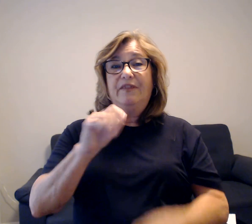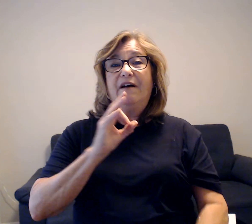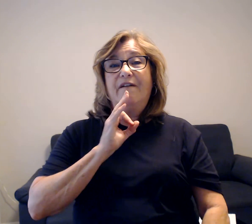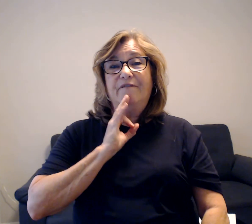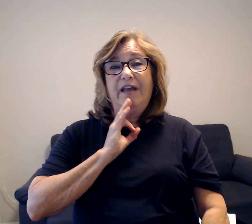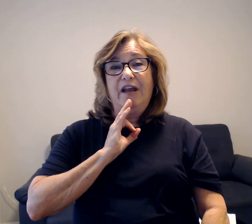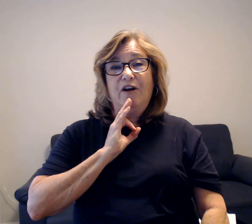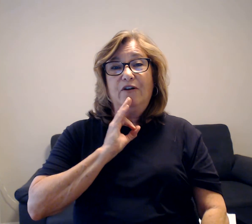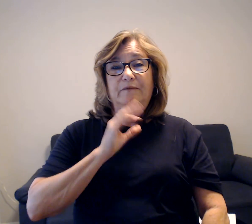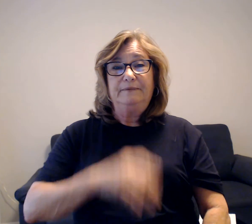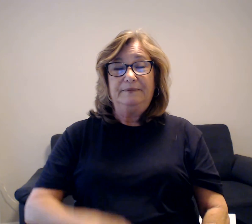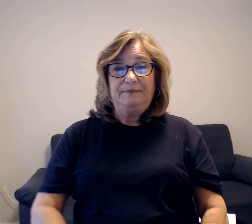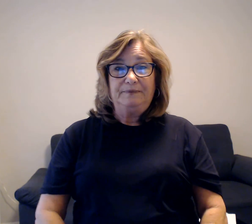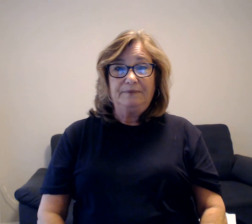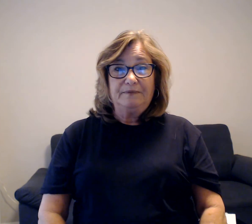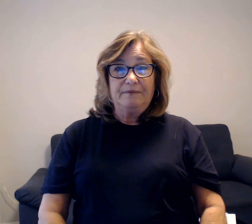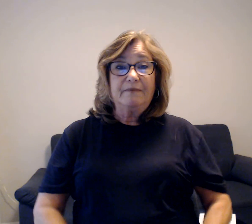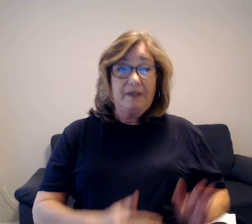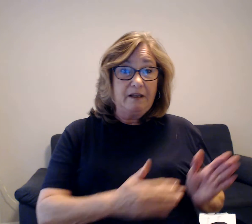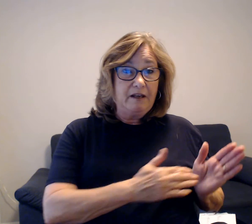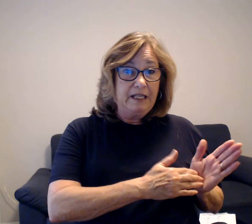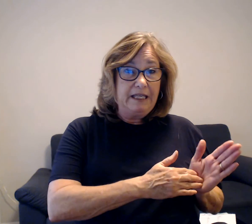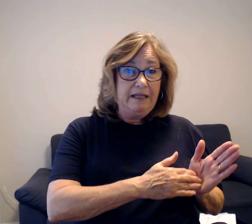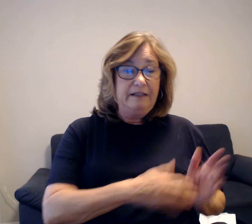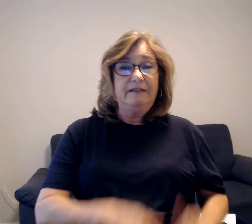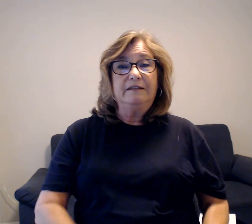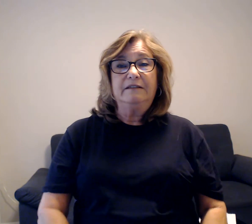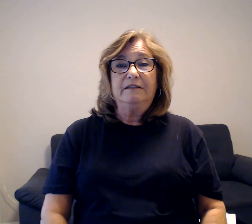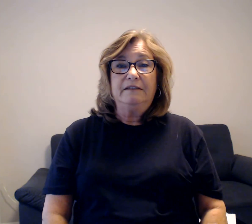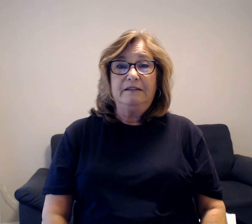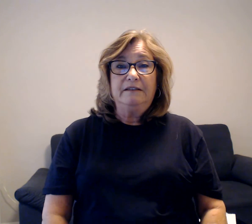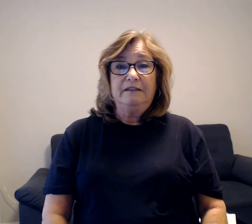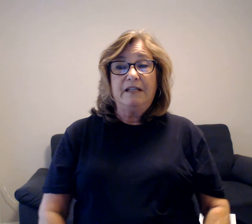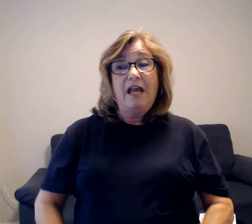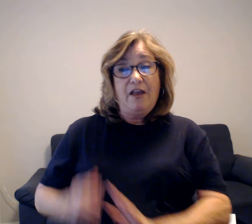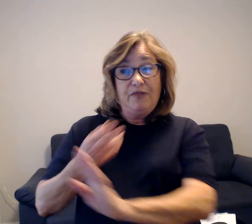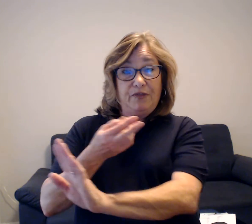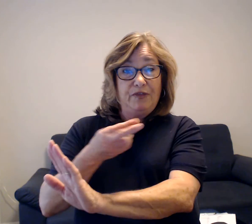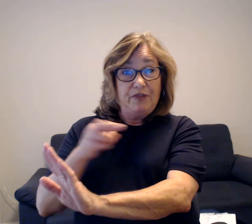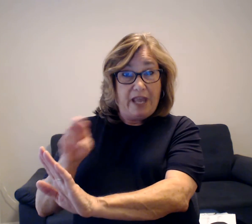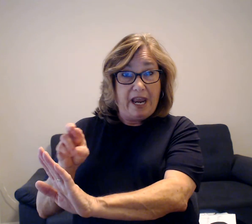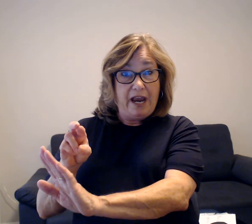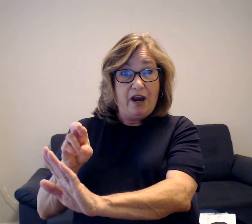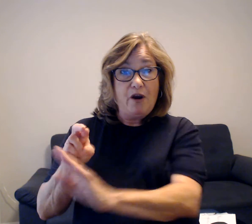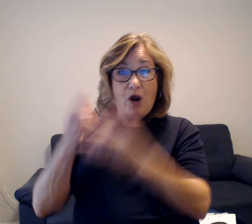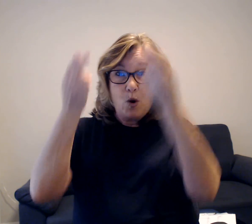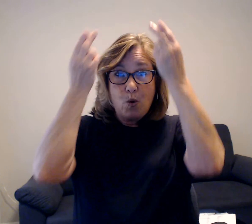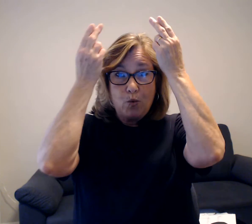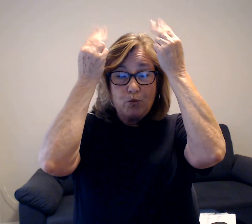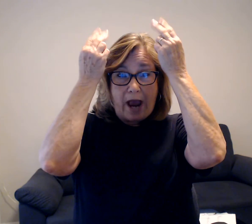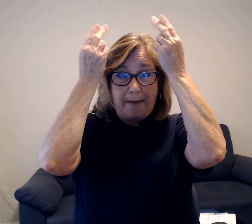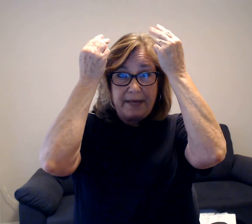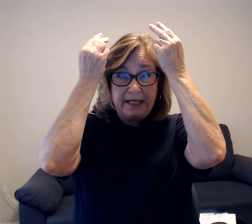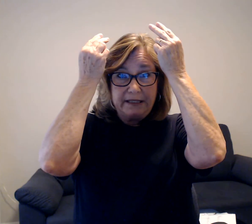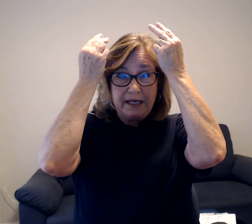Again, their rabbit won a blue ribbon